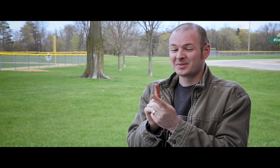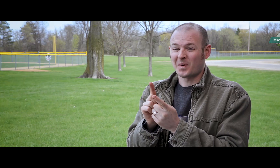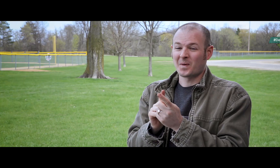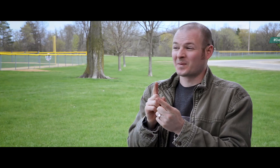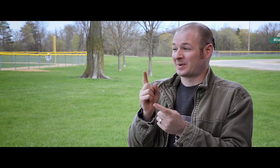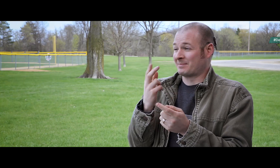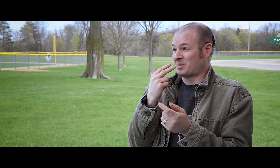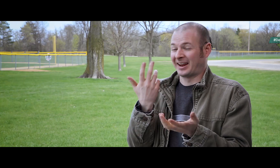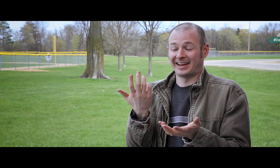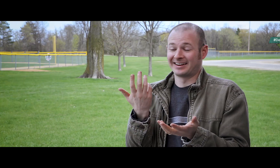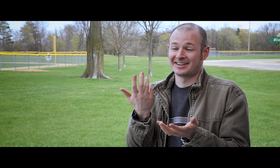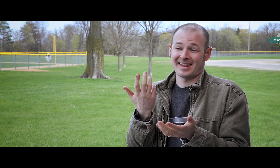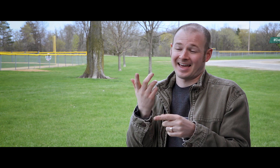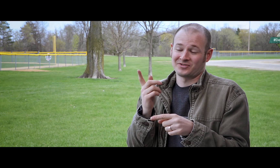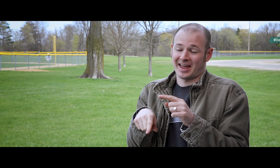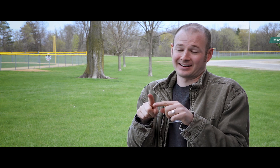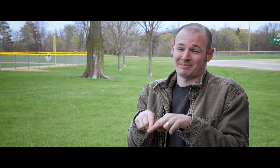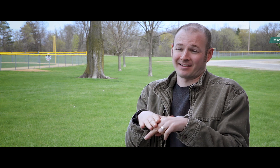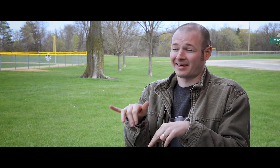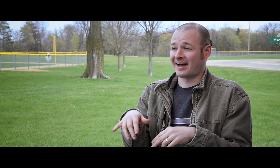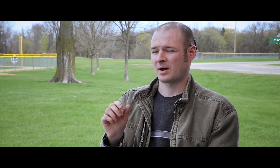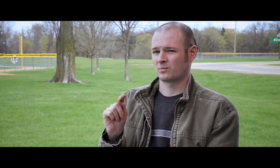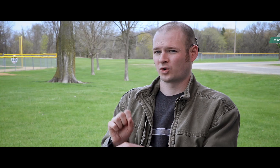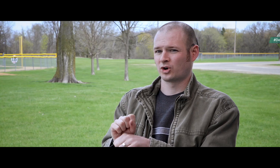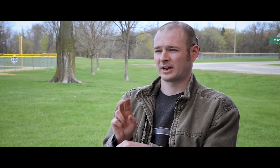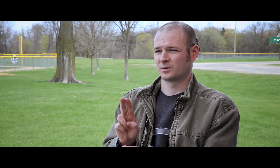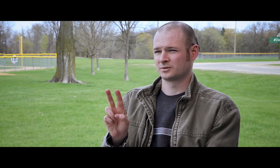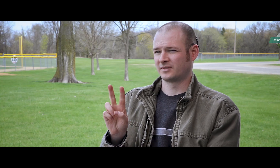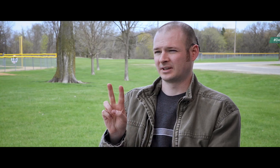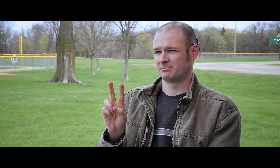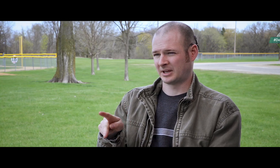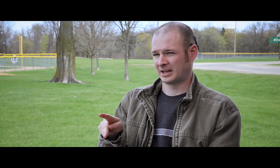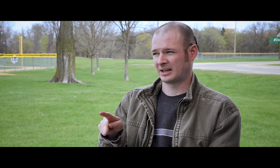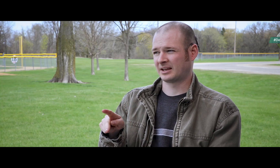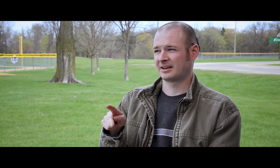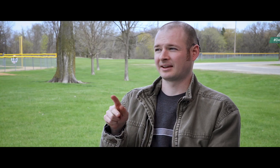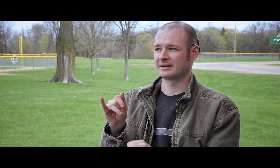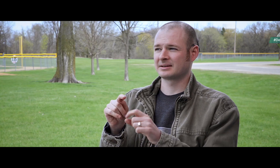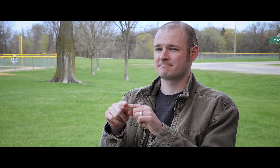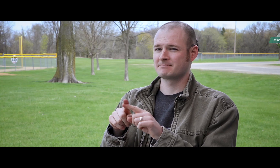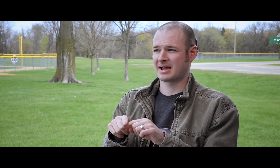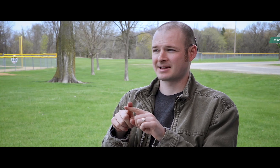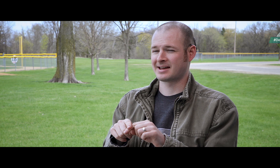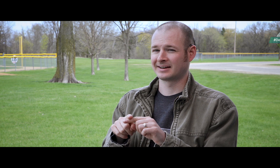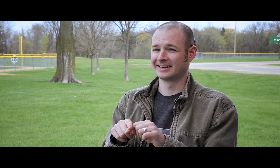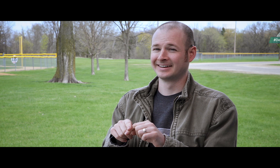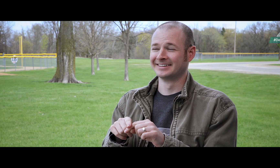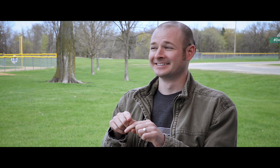back on because even one-on-one, I can't depend on lip reading alone. At work, I use a video phone, depending.